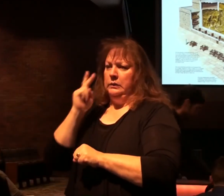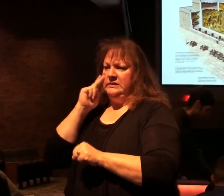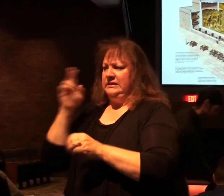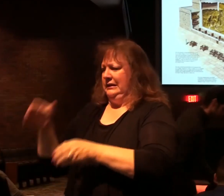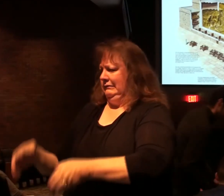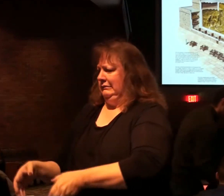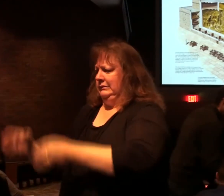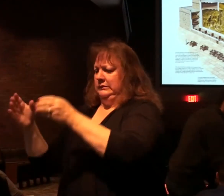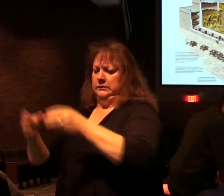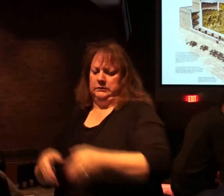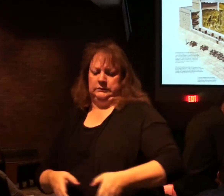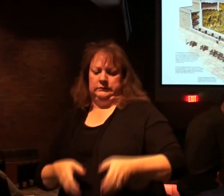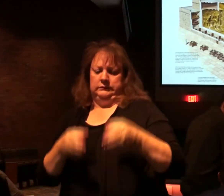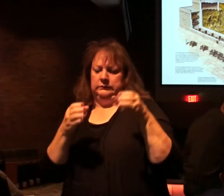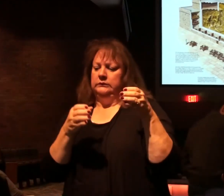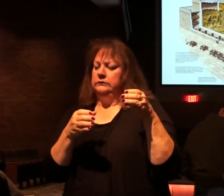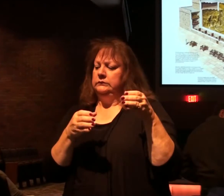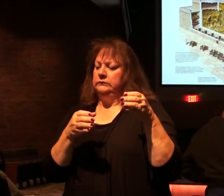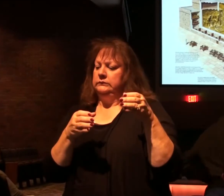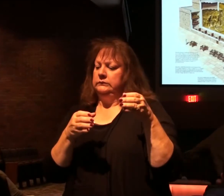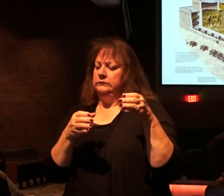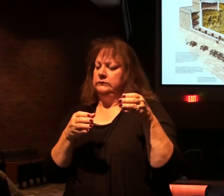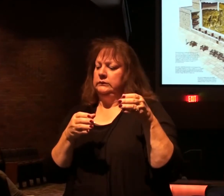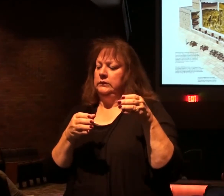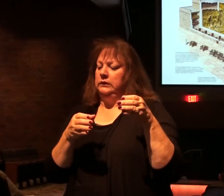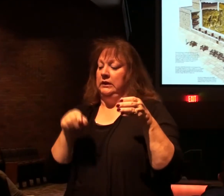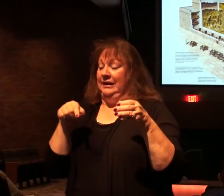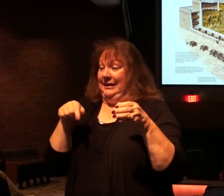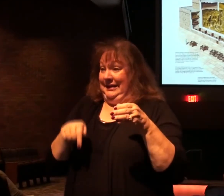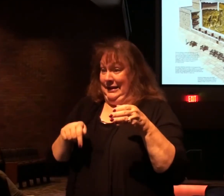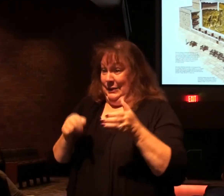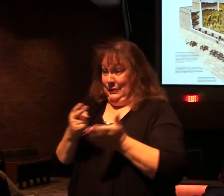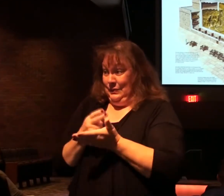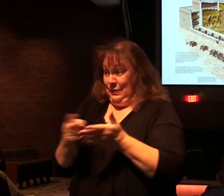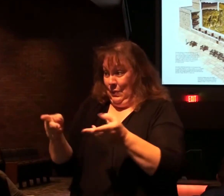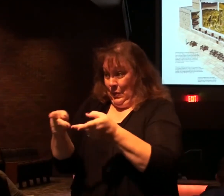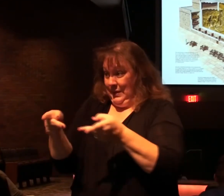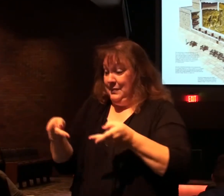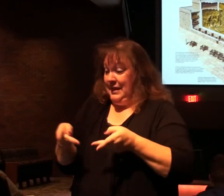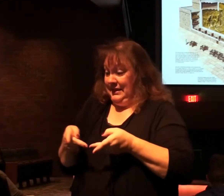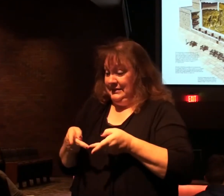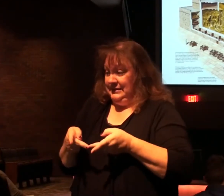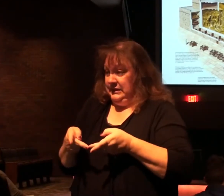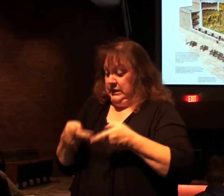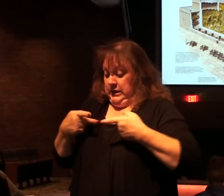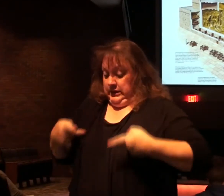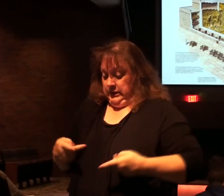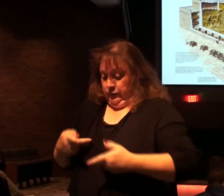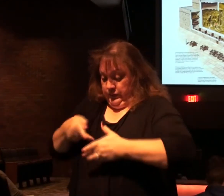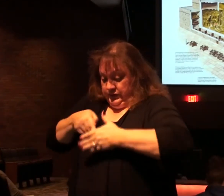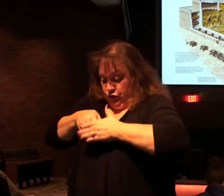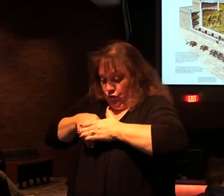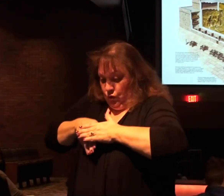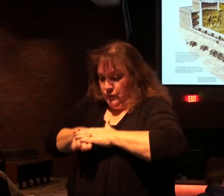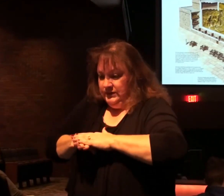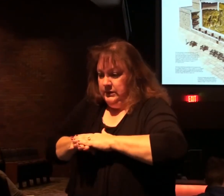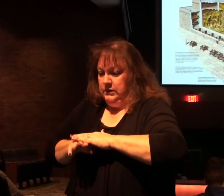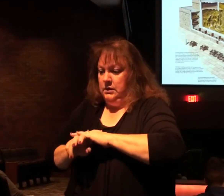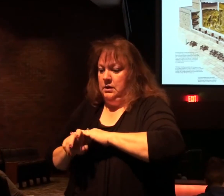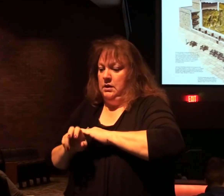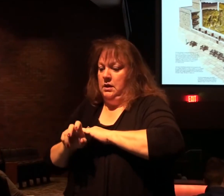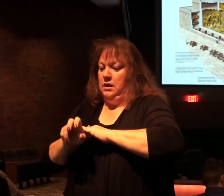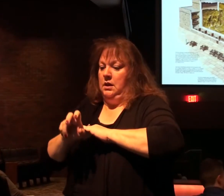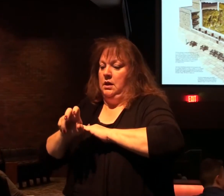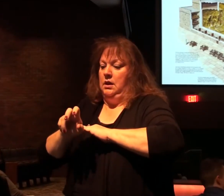pillars in the next slide. This is the holy place here where the priest would come in. These steps go up